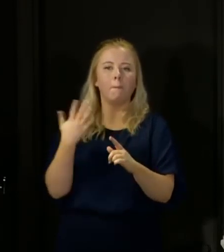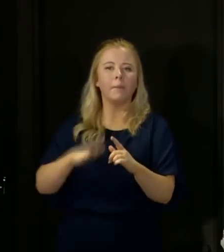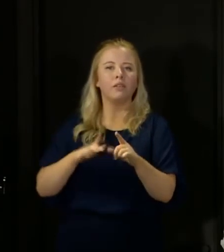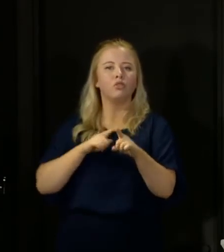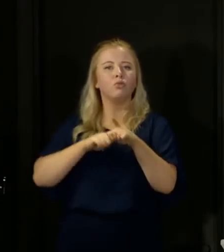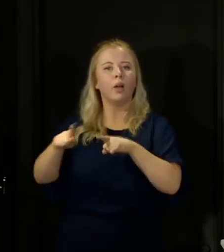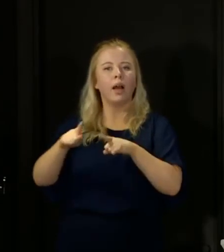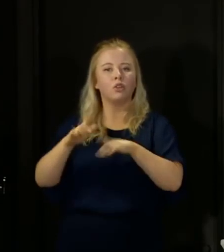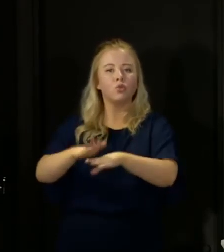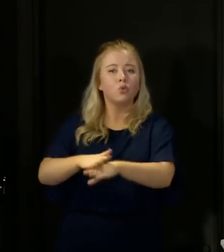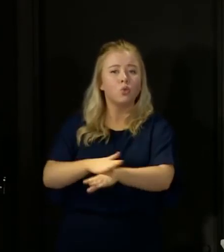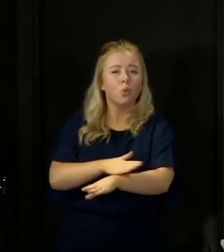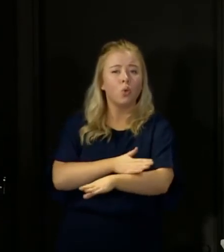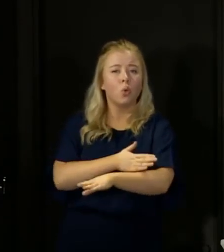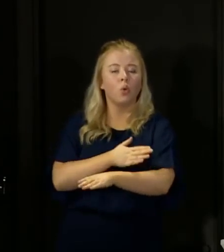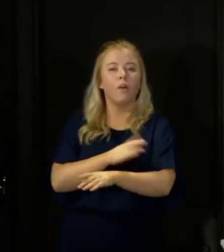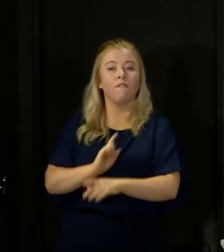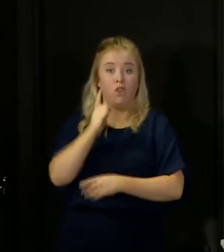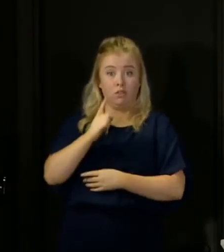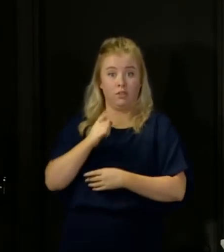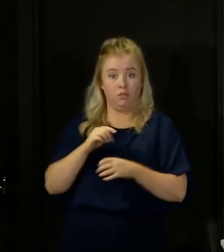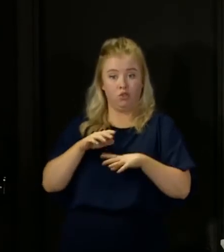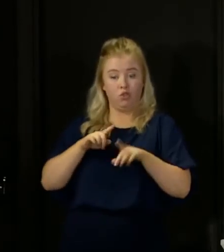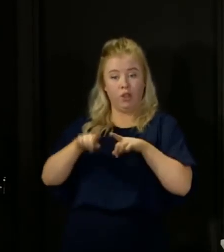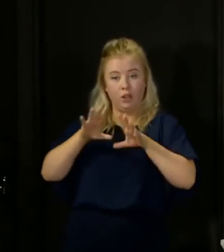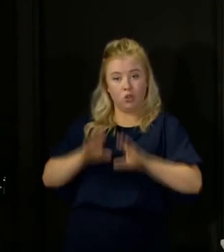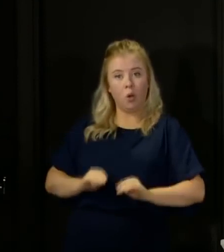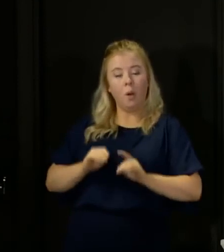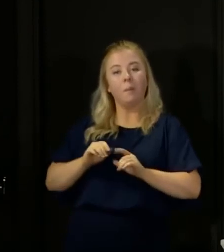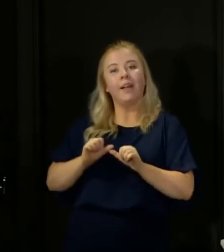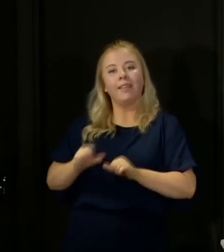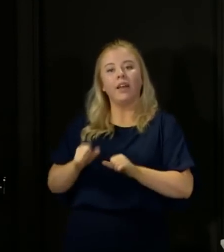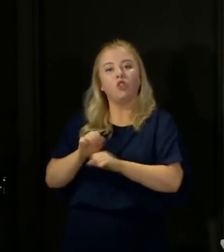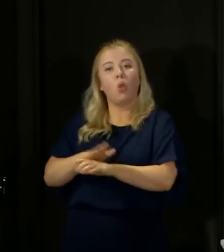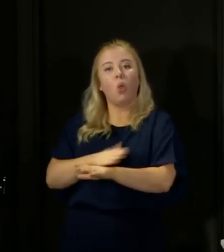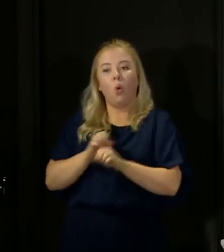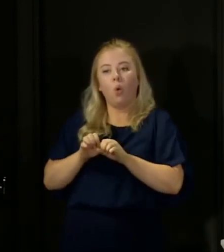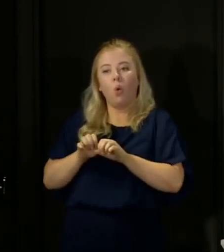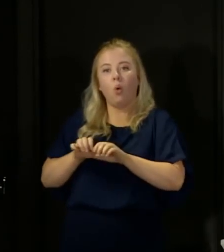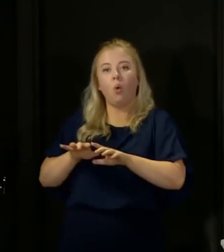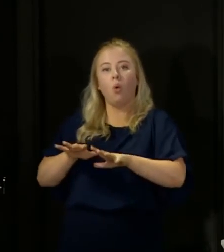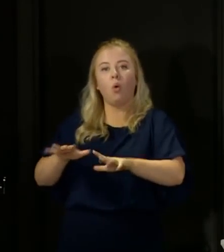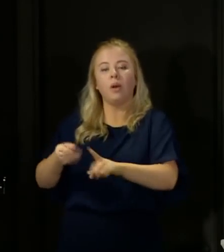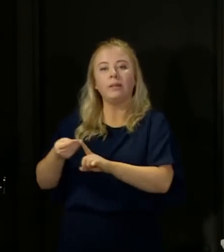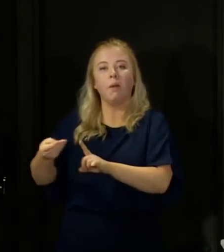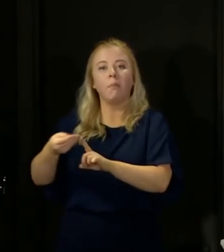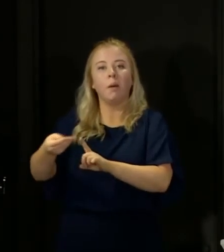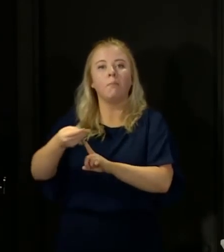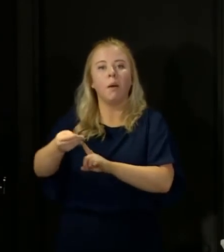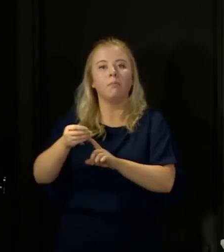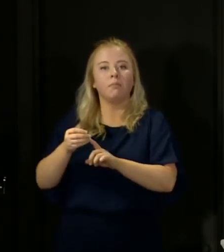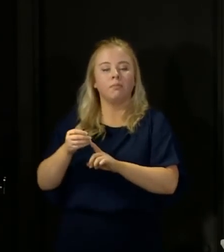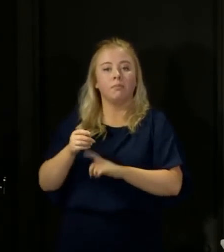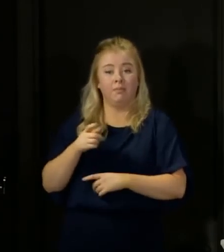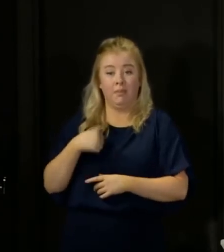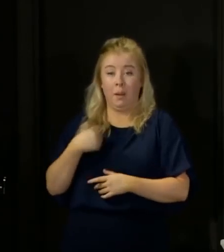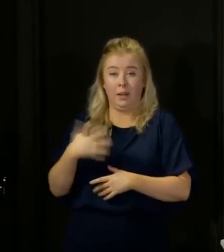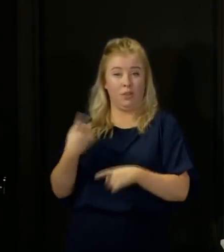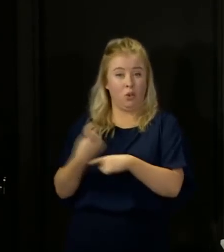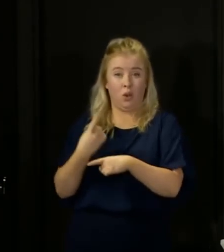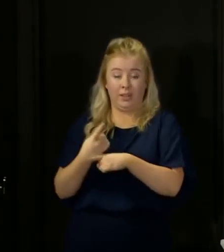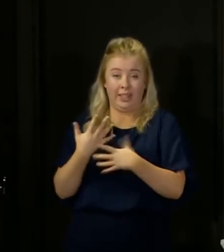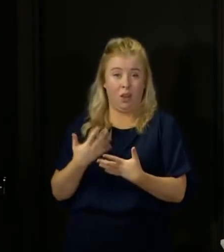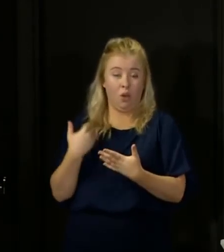to slow down, firstly, contain, and then to slow down the spread of the virus. And that will continue to be the case. I've talked here now for